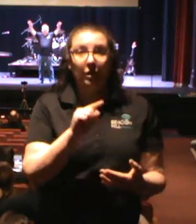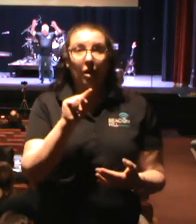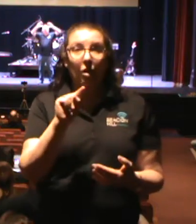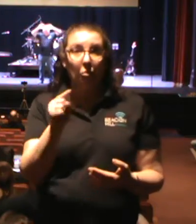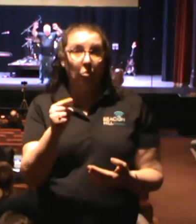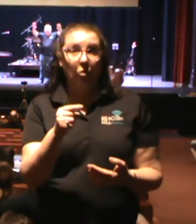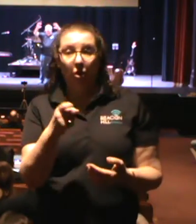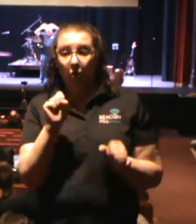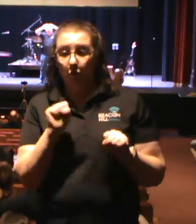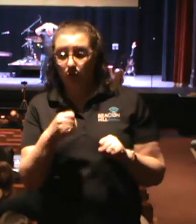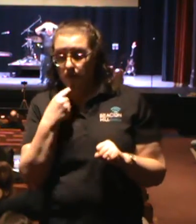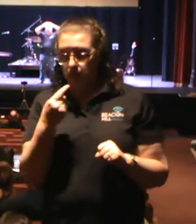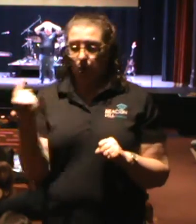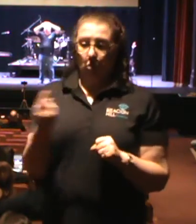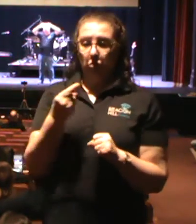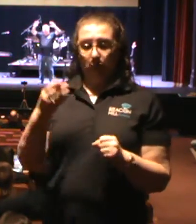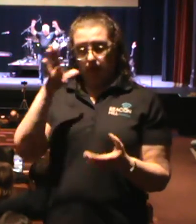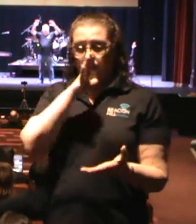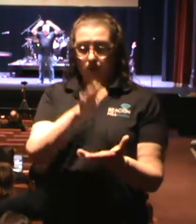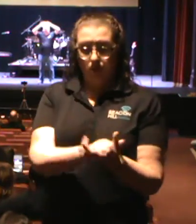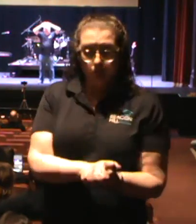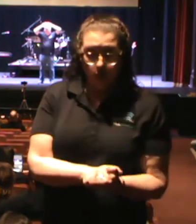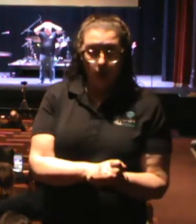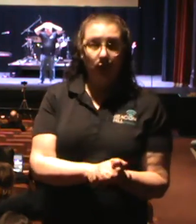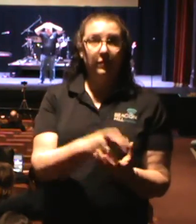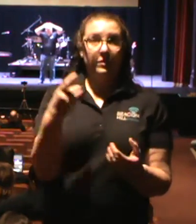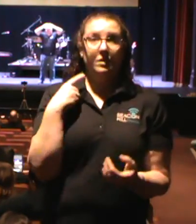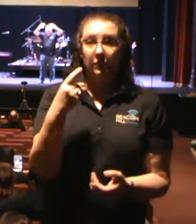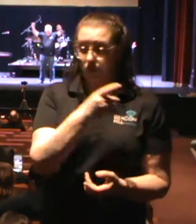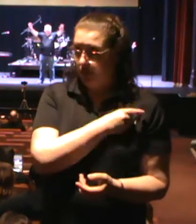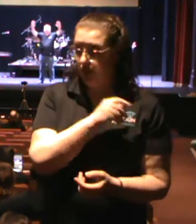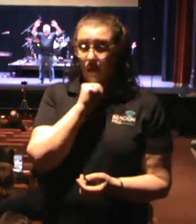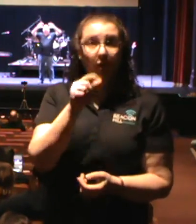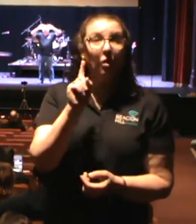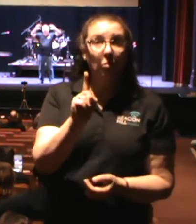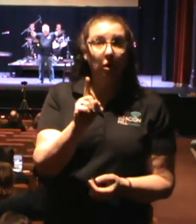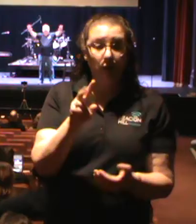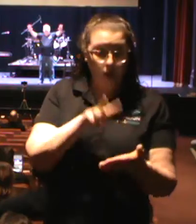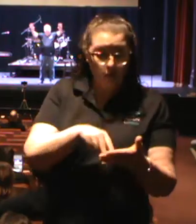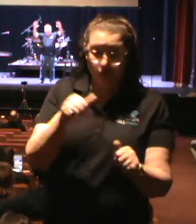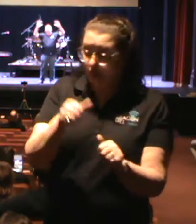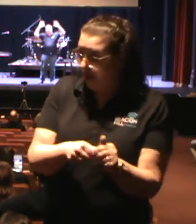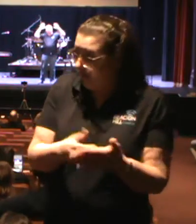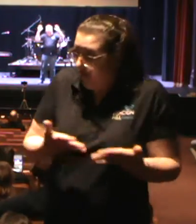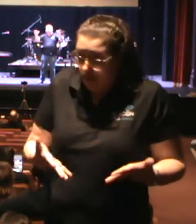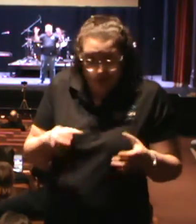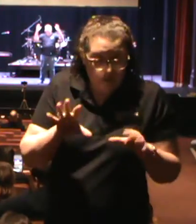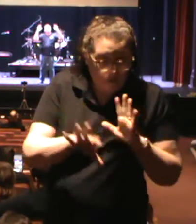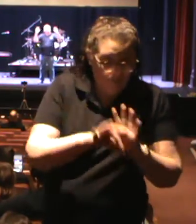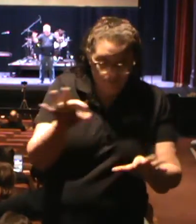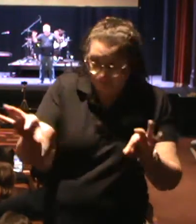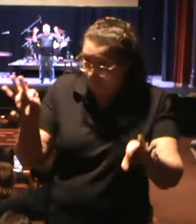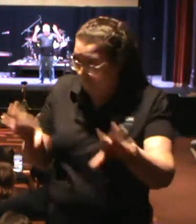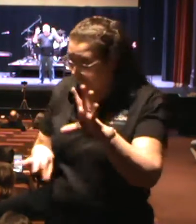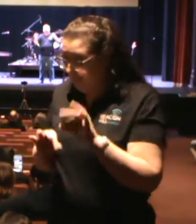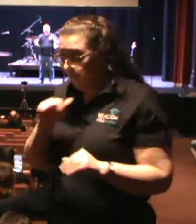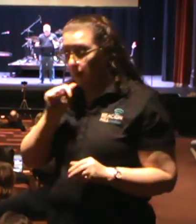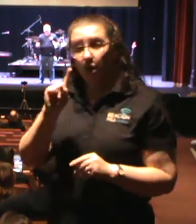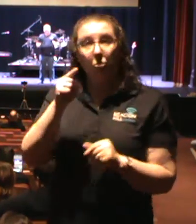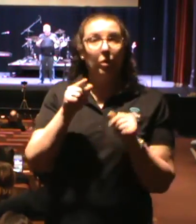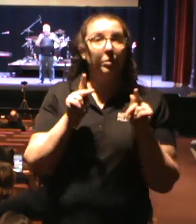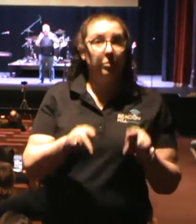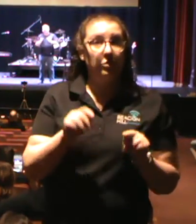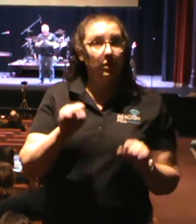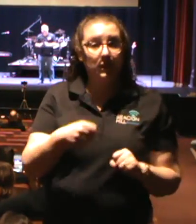deacons. Not a single commentator, I mean literally, I have read everything I can get my hands on. Not one person can